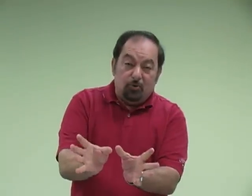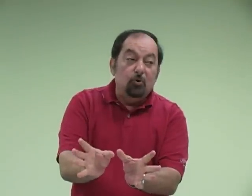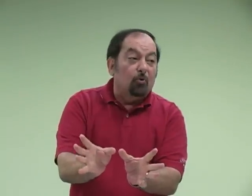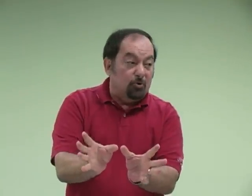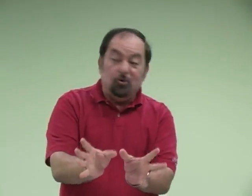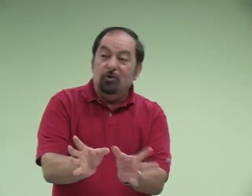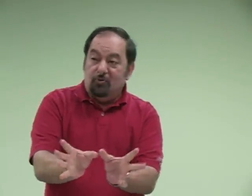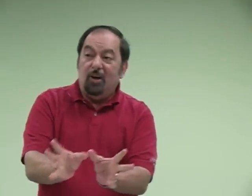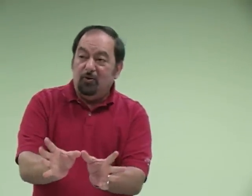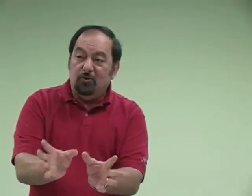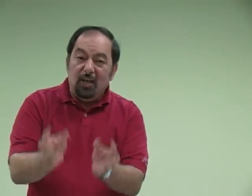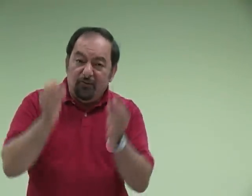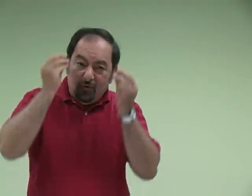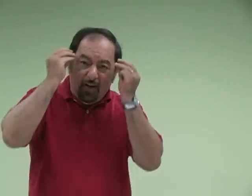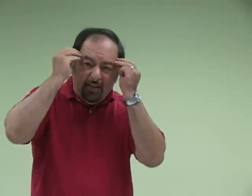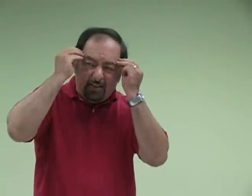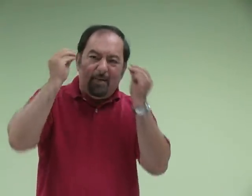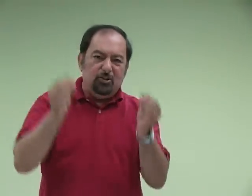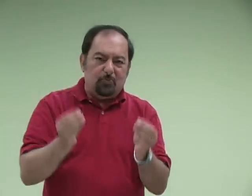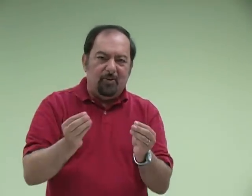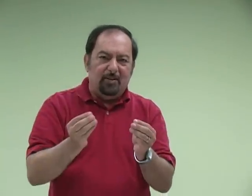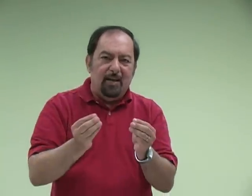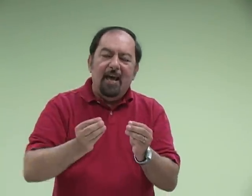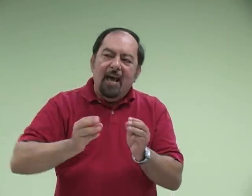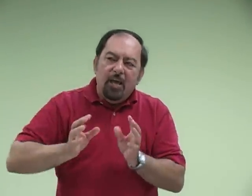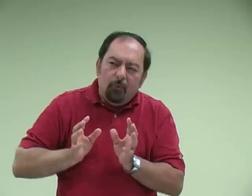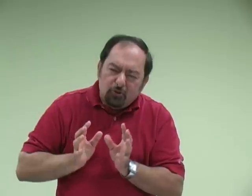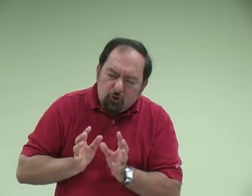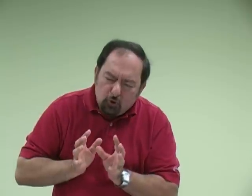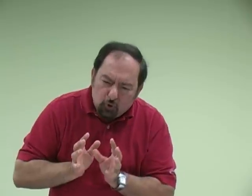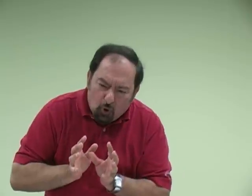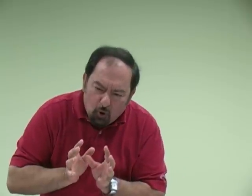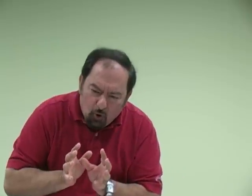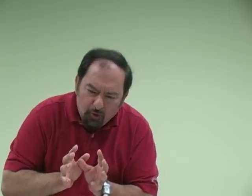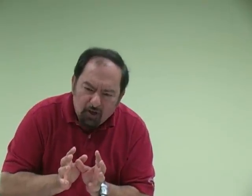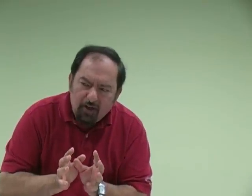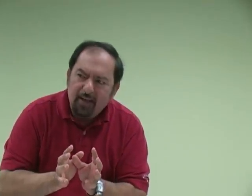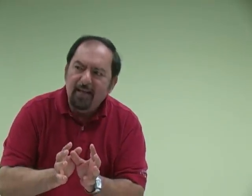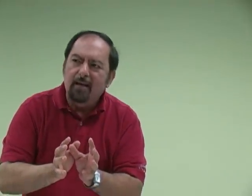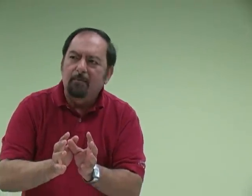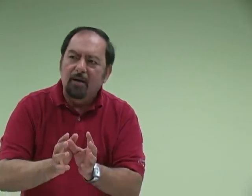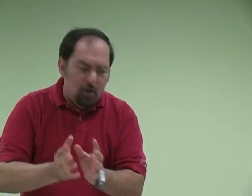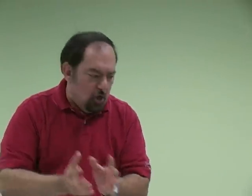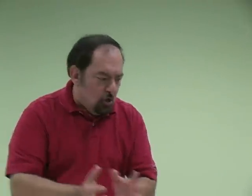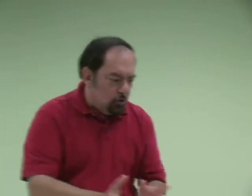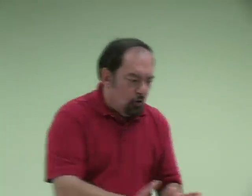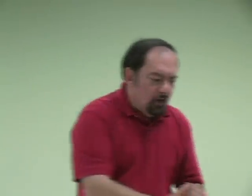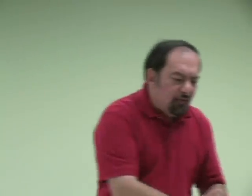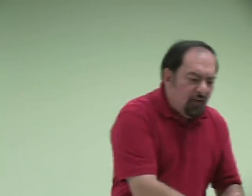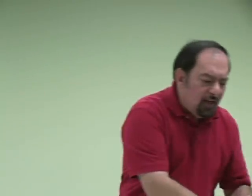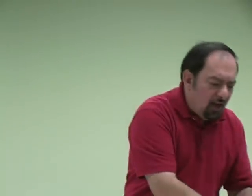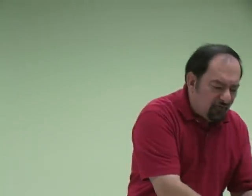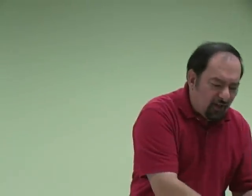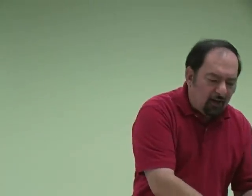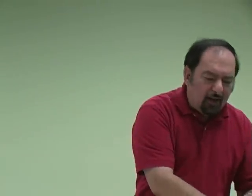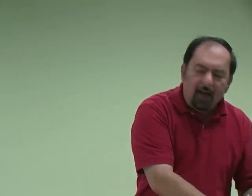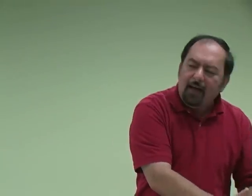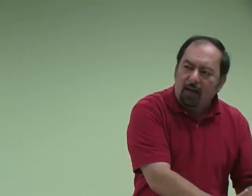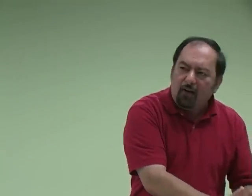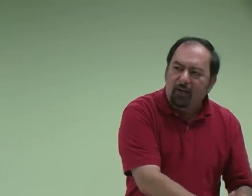neurosurgery on you today, if you really listen by the Spirit. He wants you to hone in on Him, so nothing of the lack of